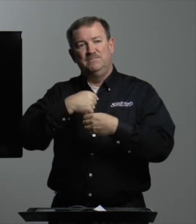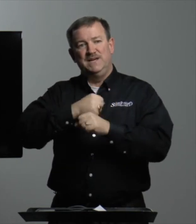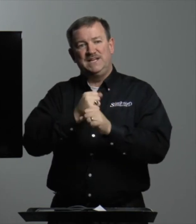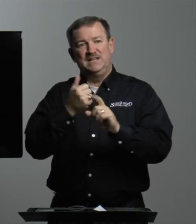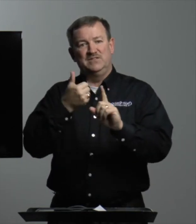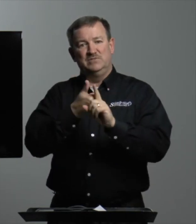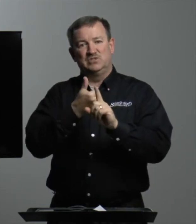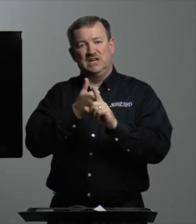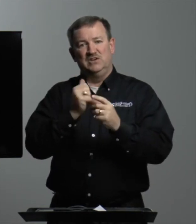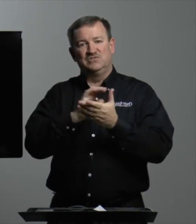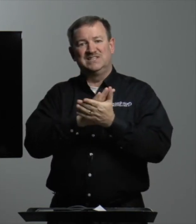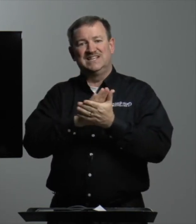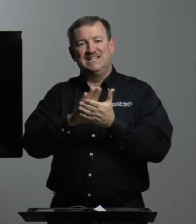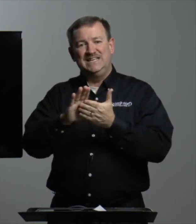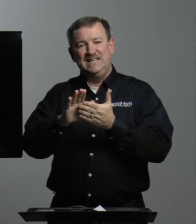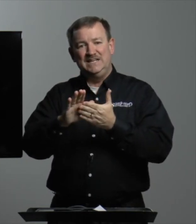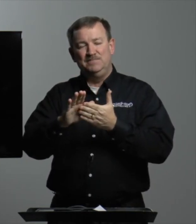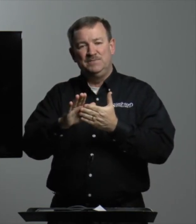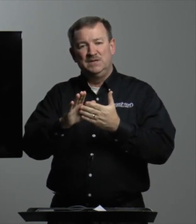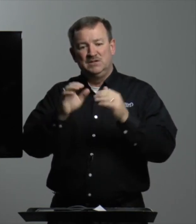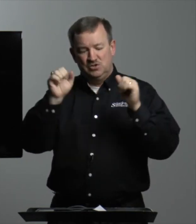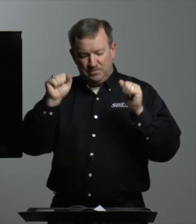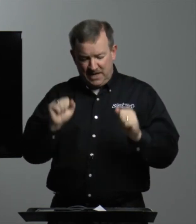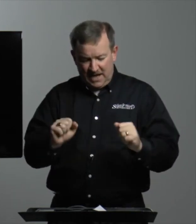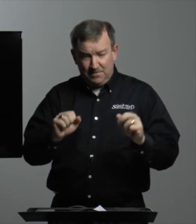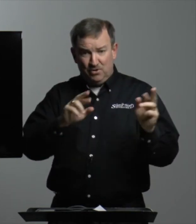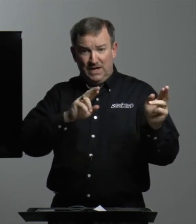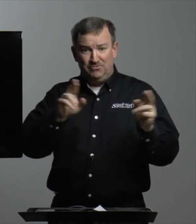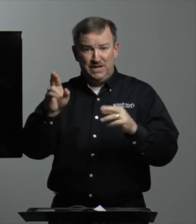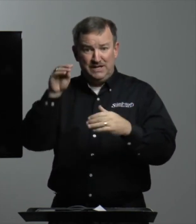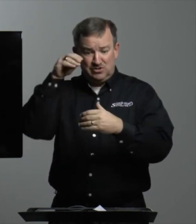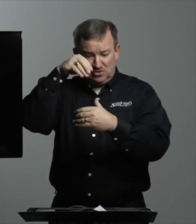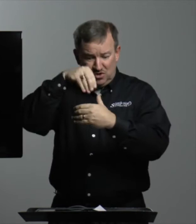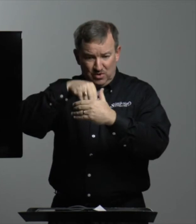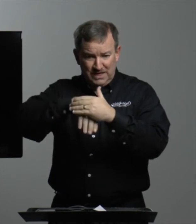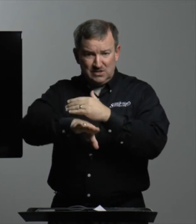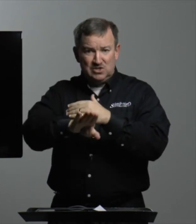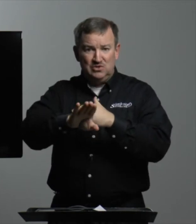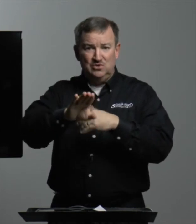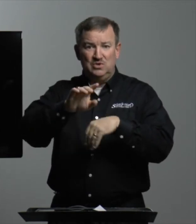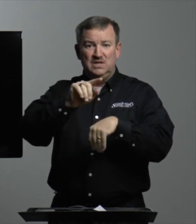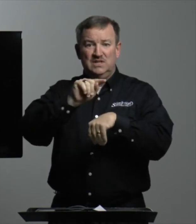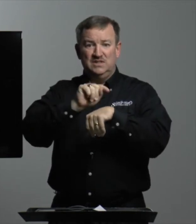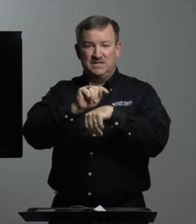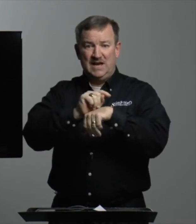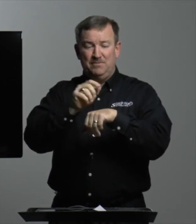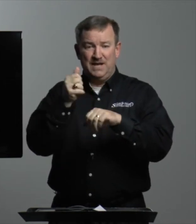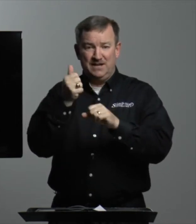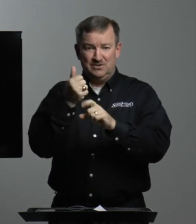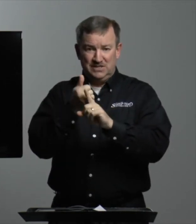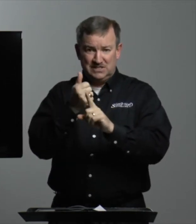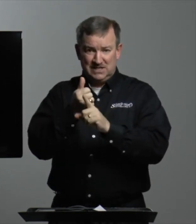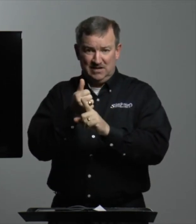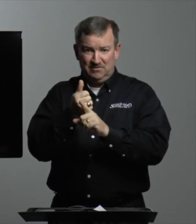making themselves clean to be able and ready to go into the tabernacle itself.